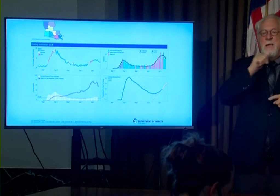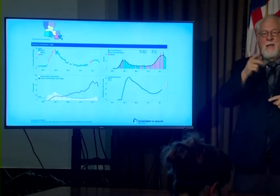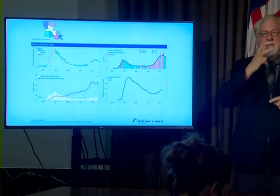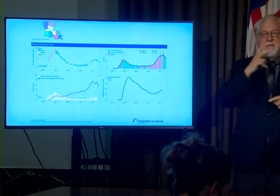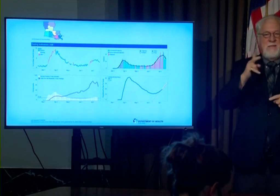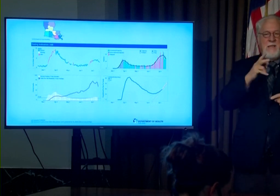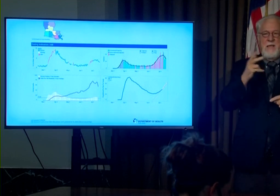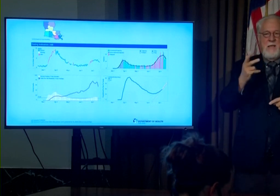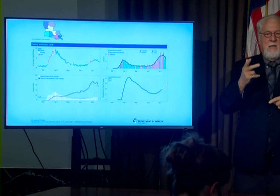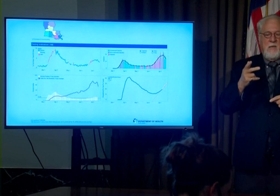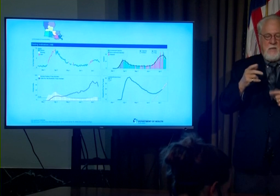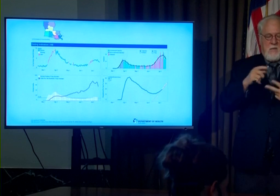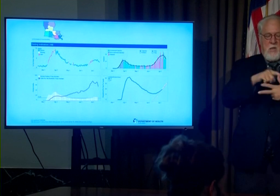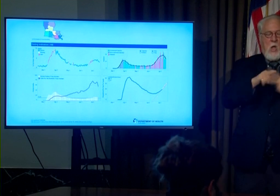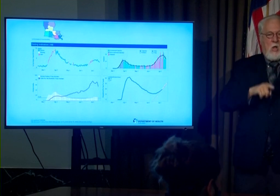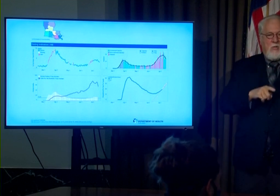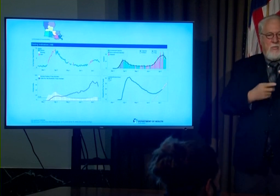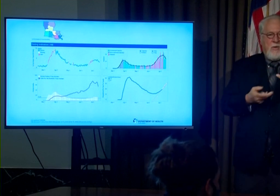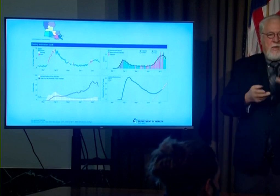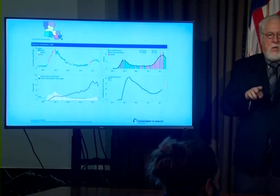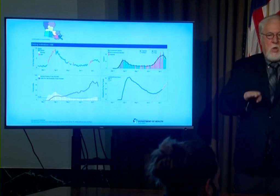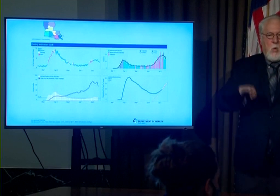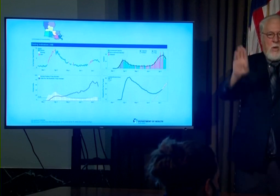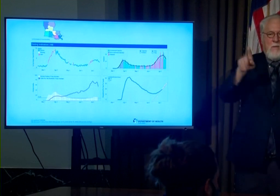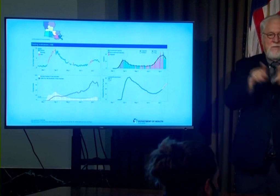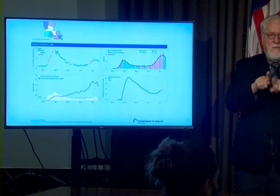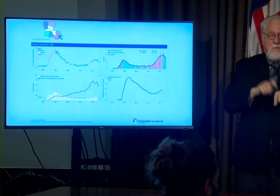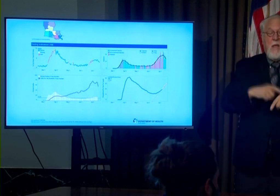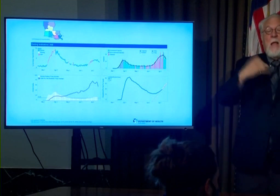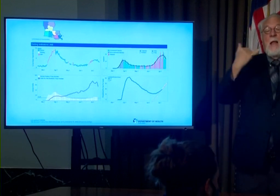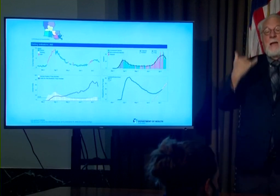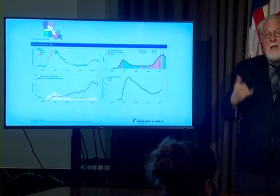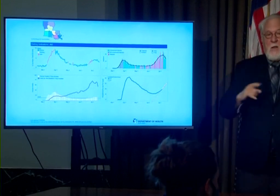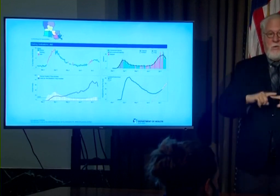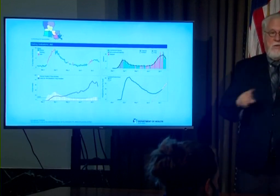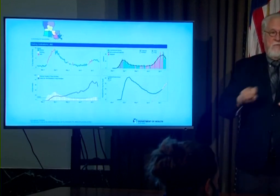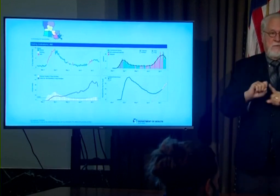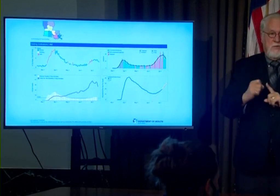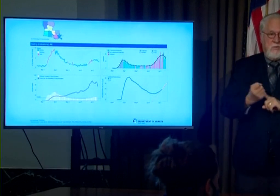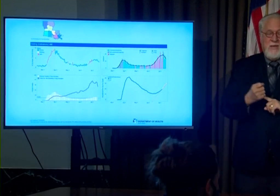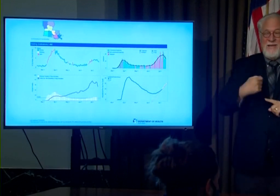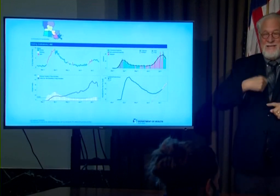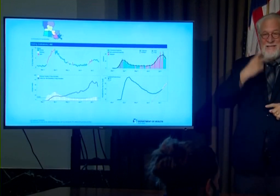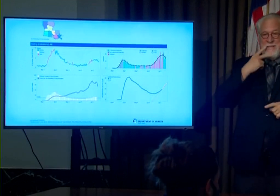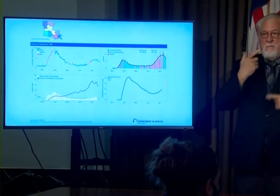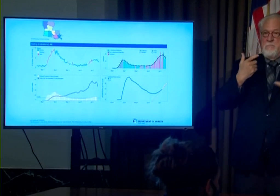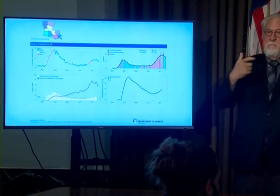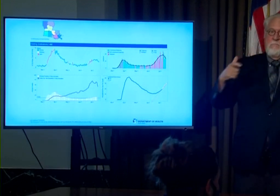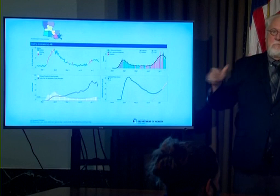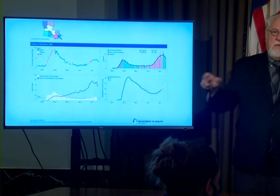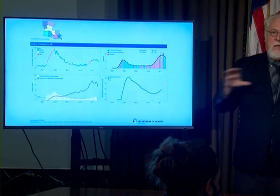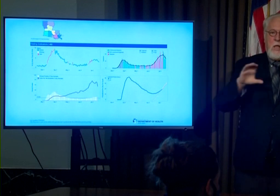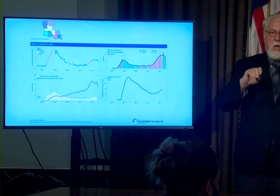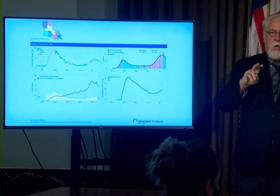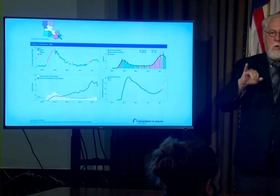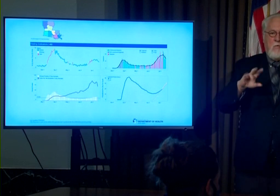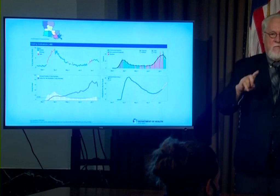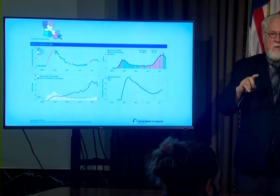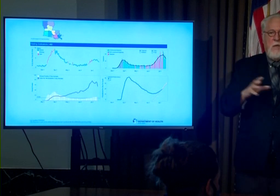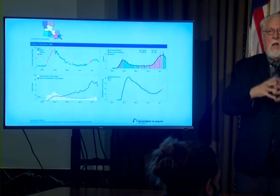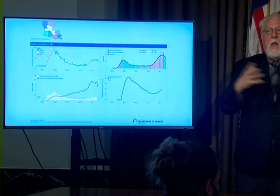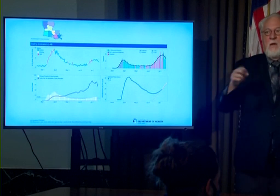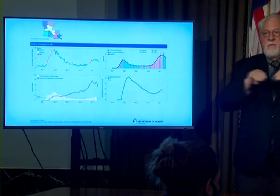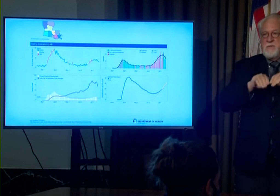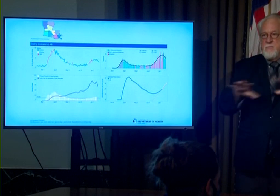almost all three of them going up at the same time right now we're in a different situation where we're just seeing a tremendous amount of COVID and tremendous amount of spread of